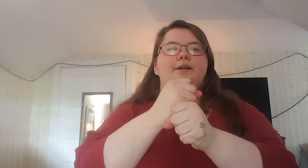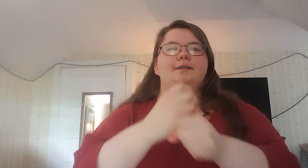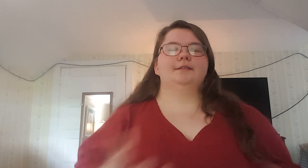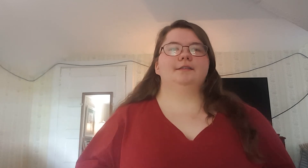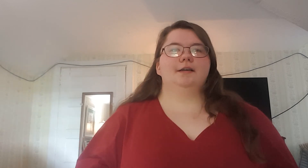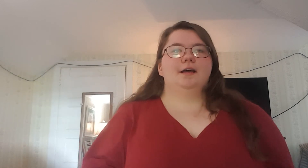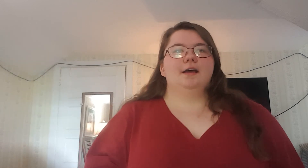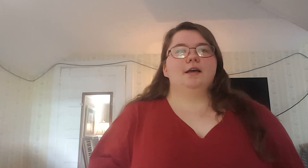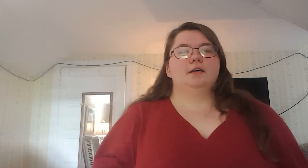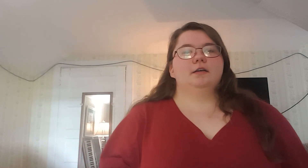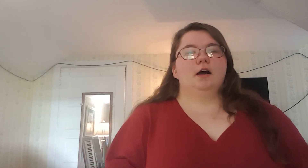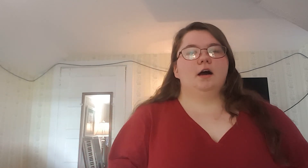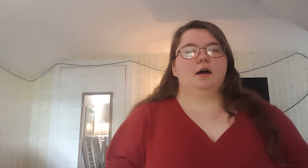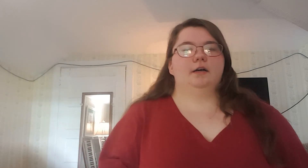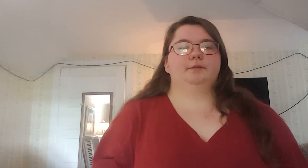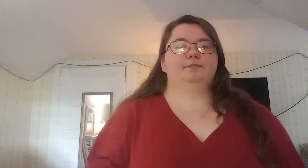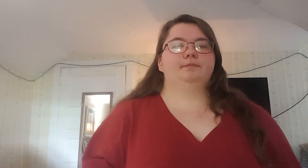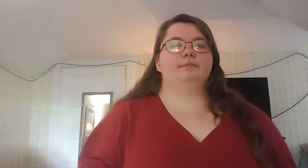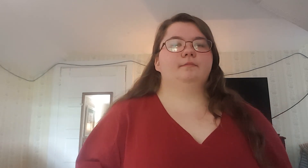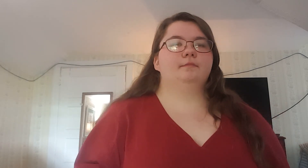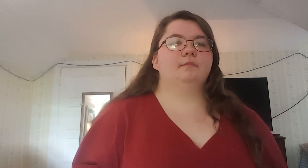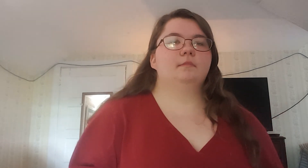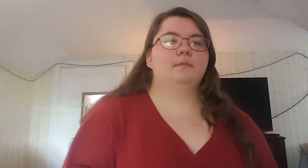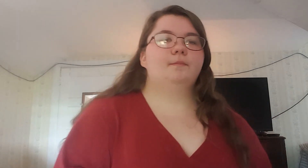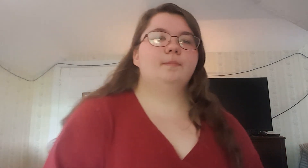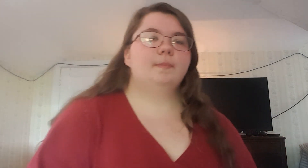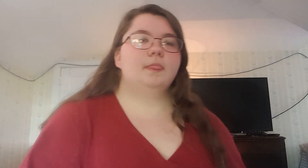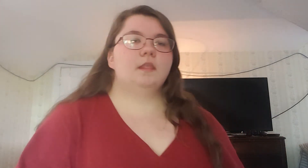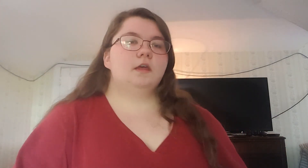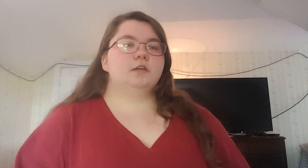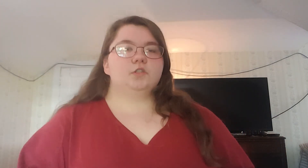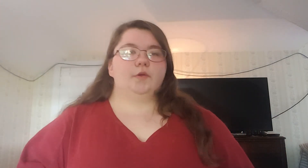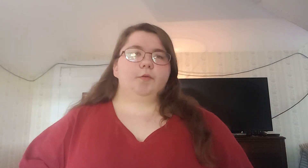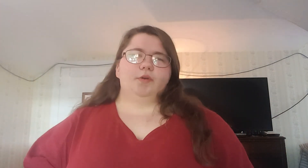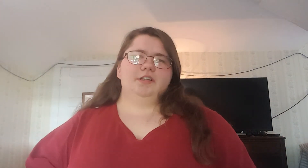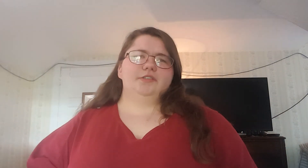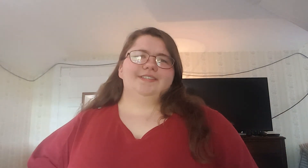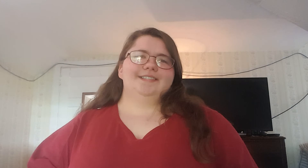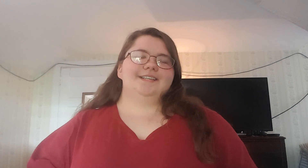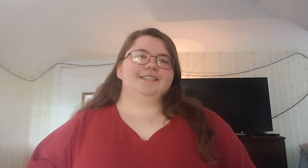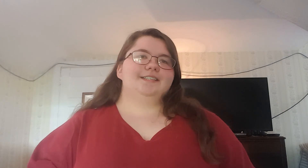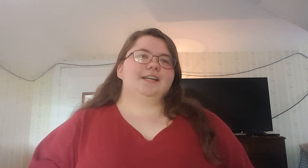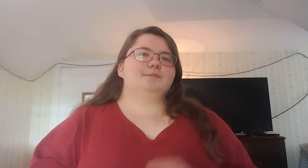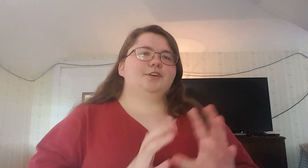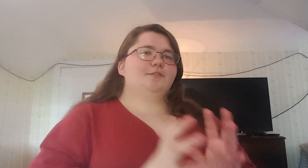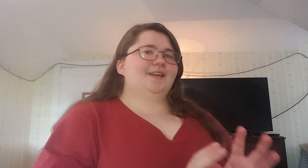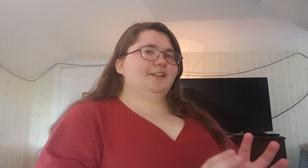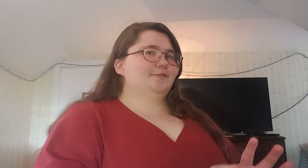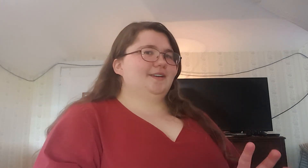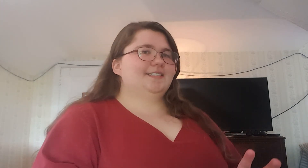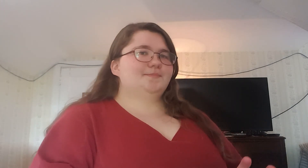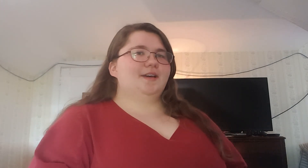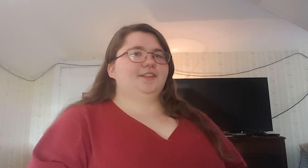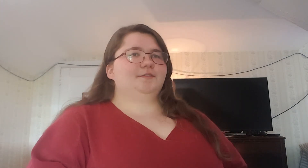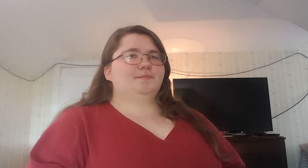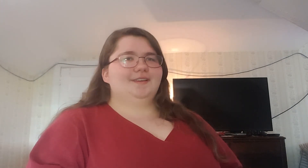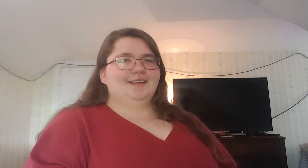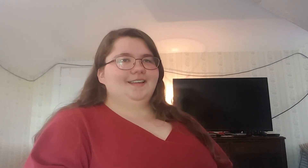Year. Um. So, I hope you all enjoyed this lesson, and I'm sorry for my little mix-up at the beginning.